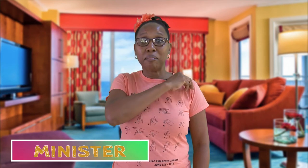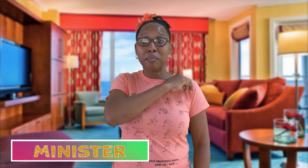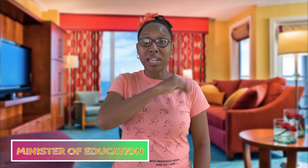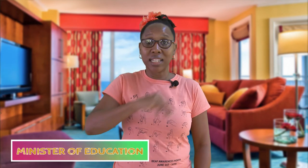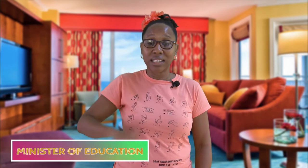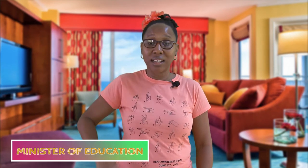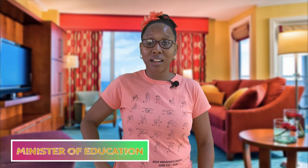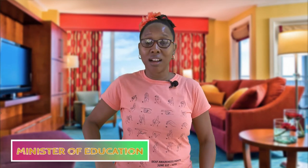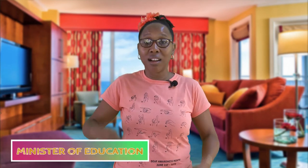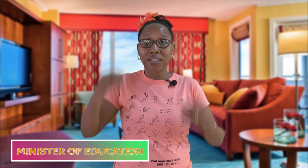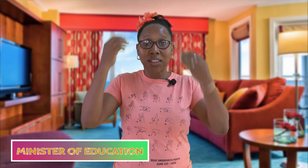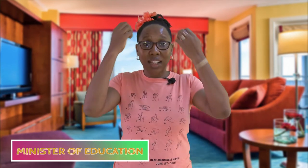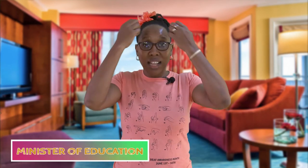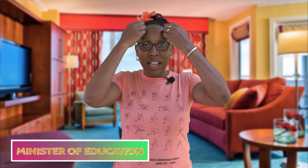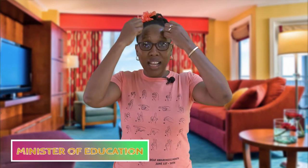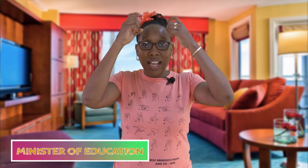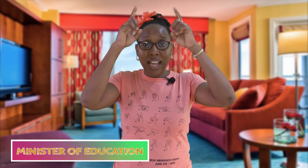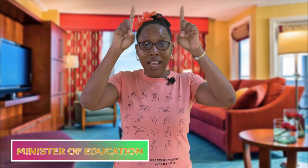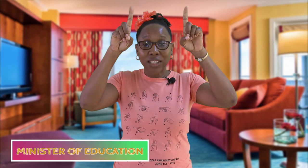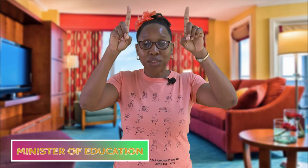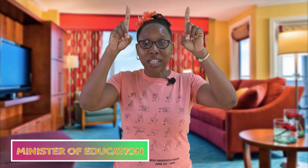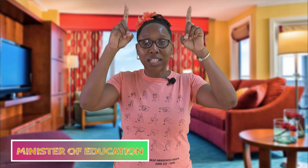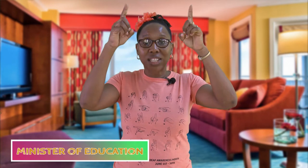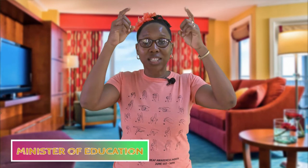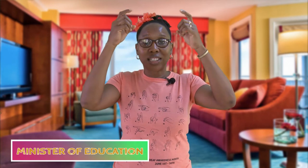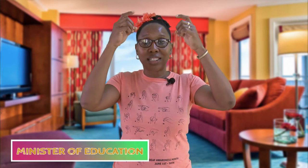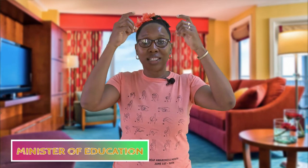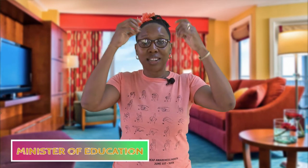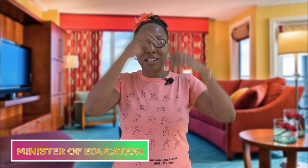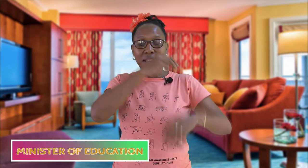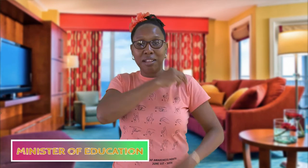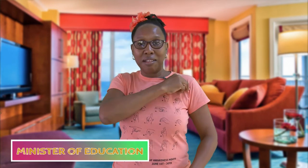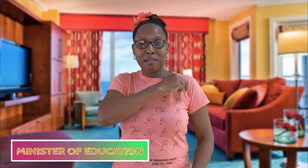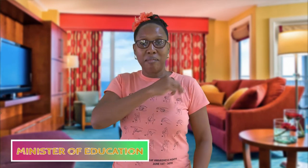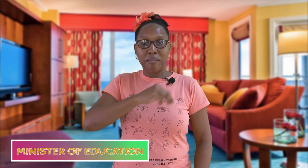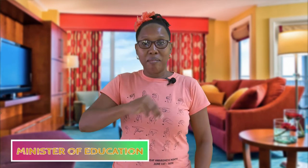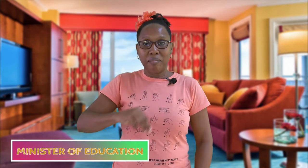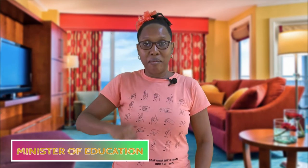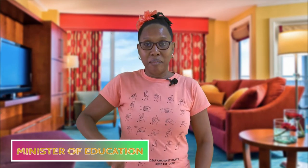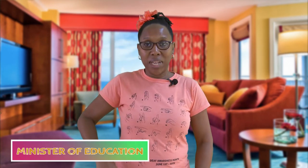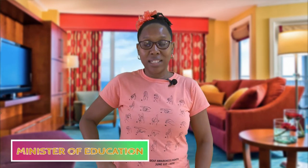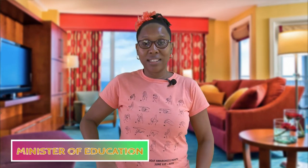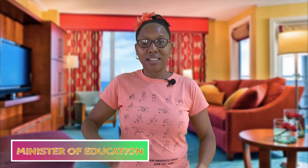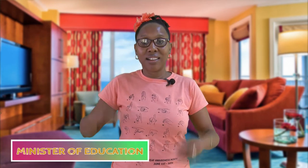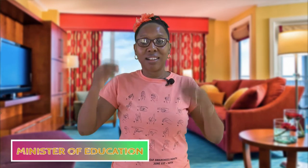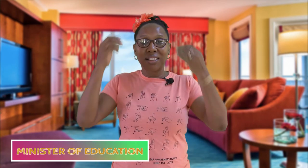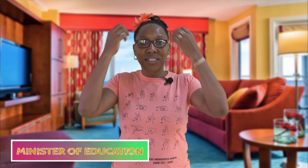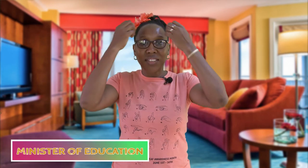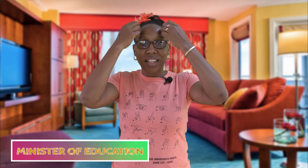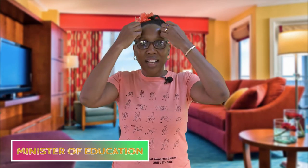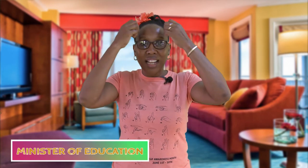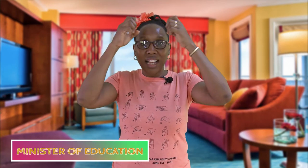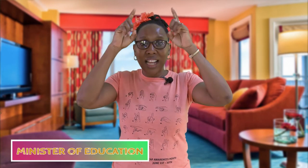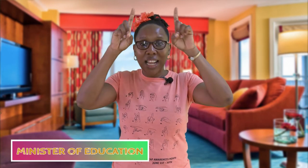minister of education minister of education